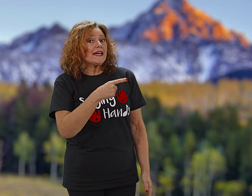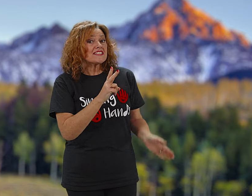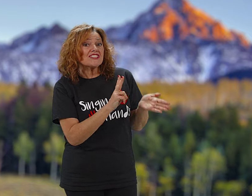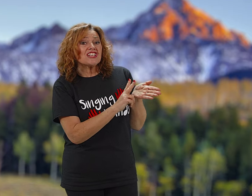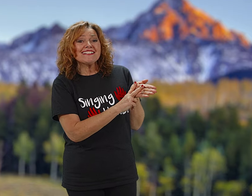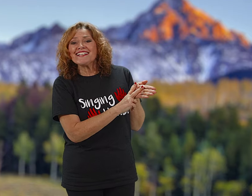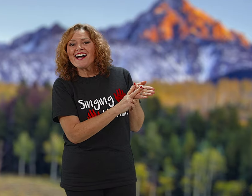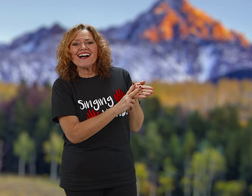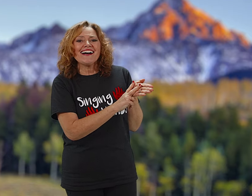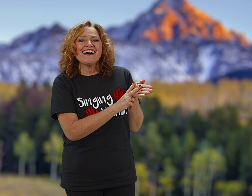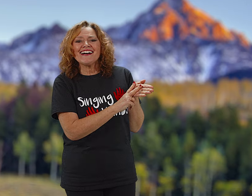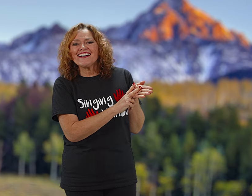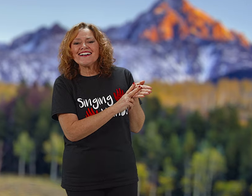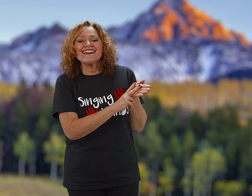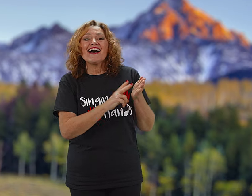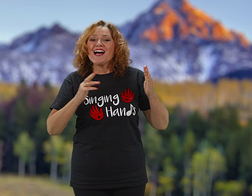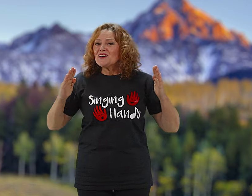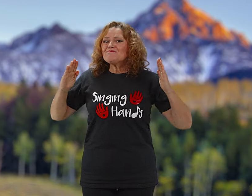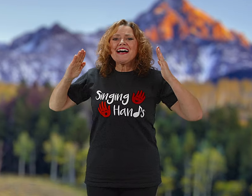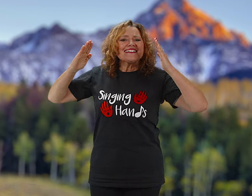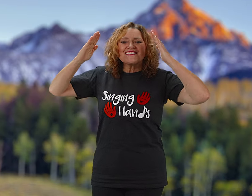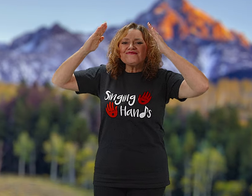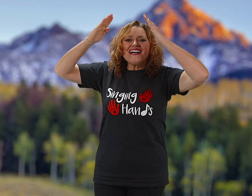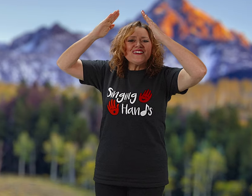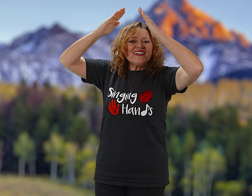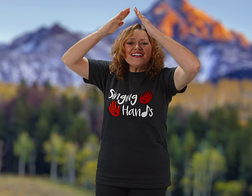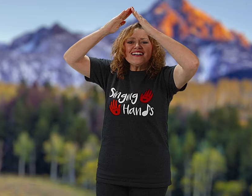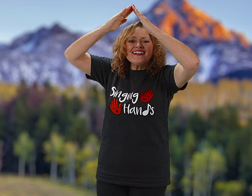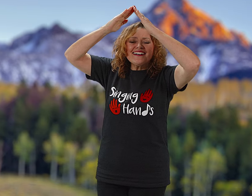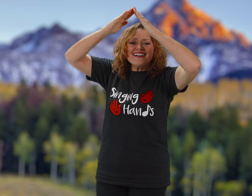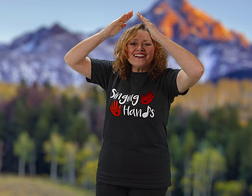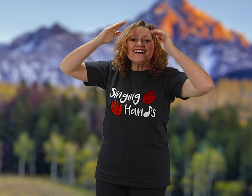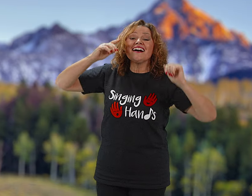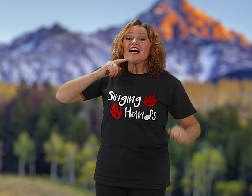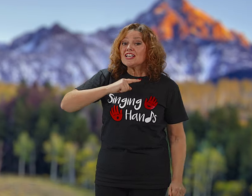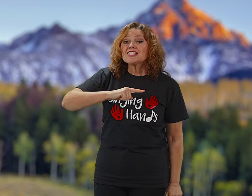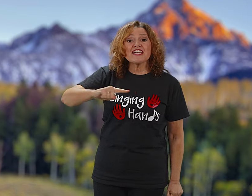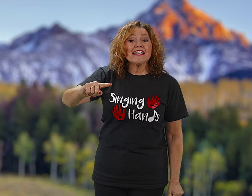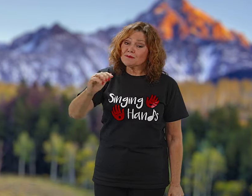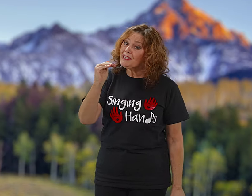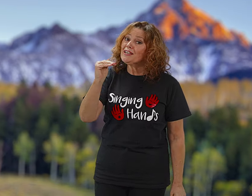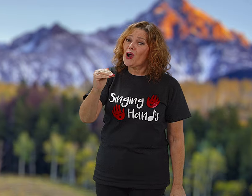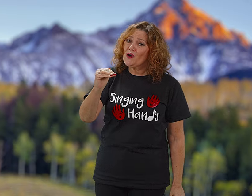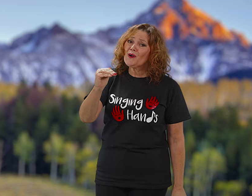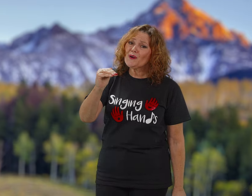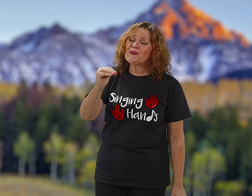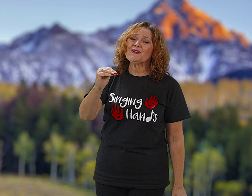West Virginia, Mountain Mama. Take me home,